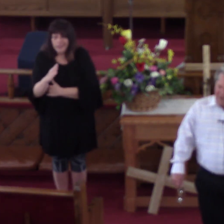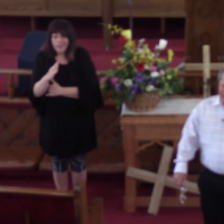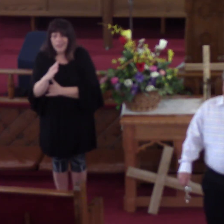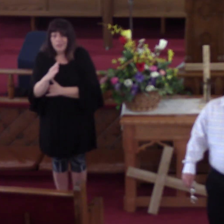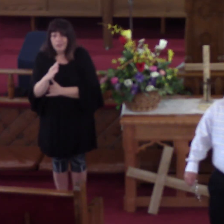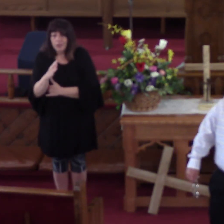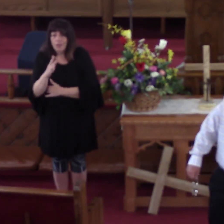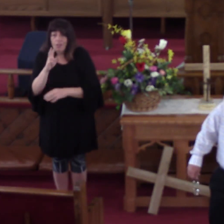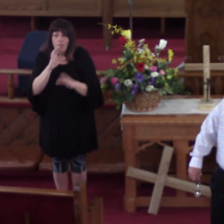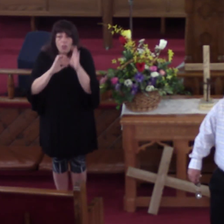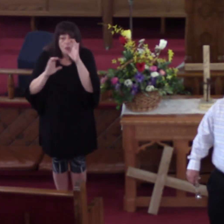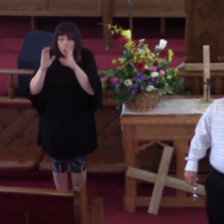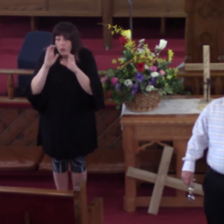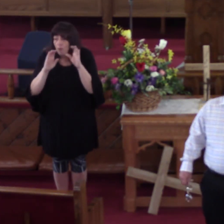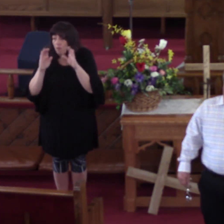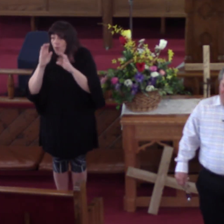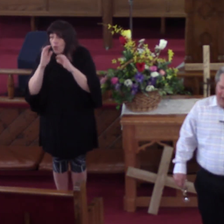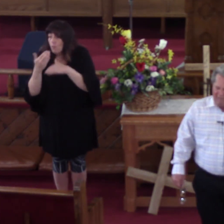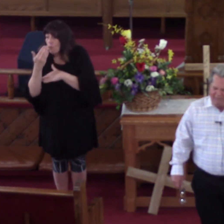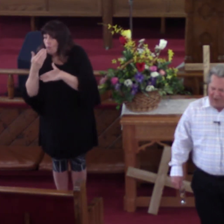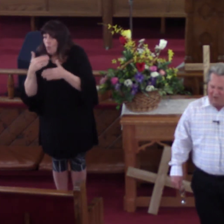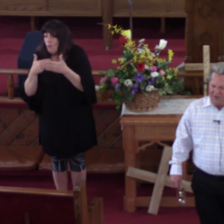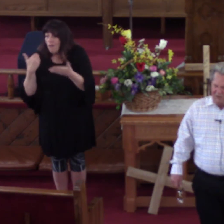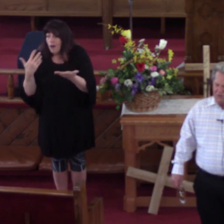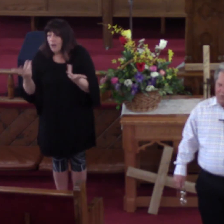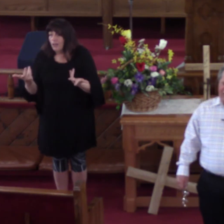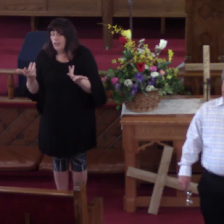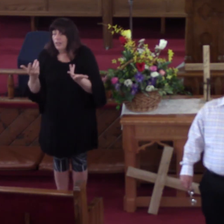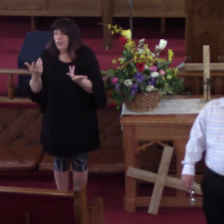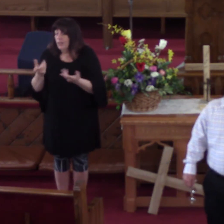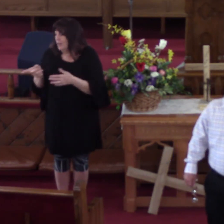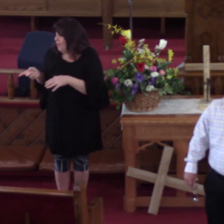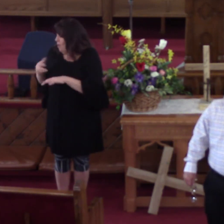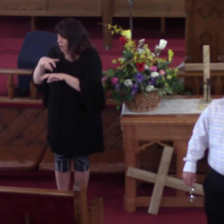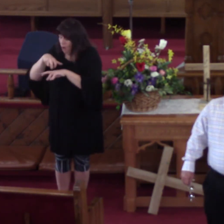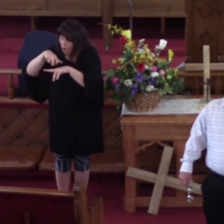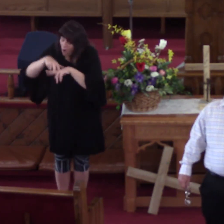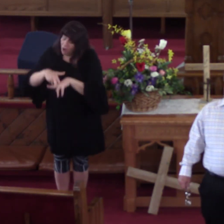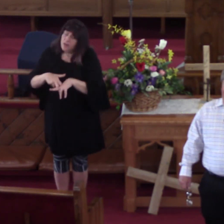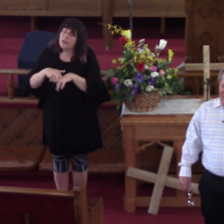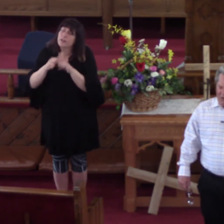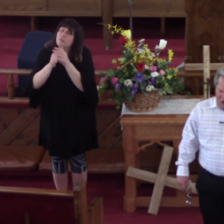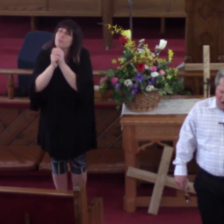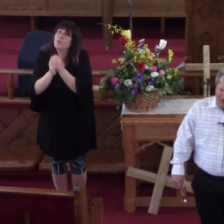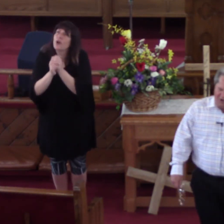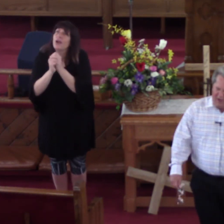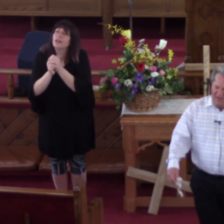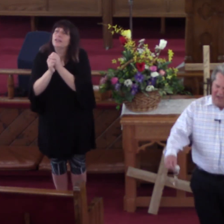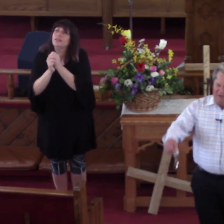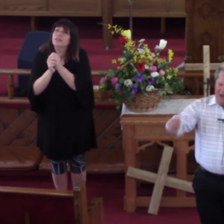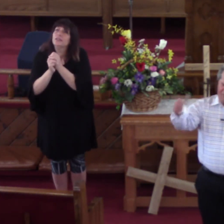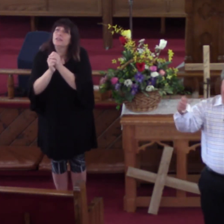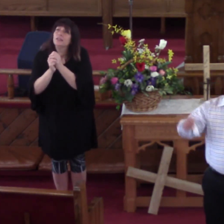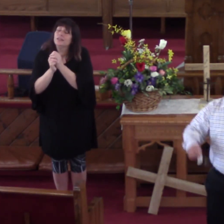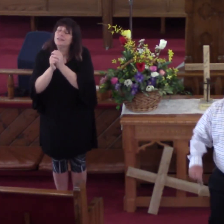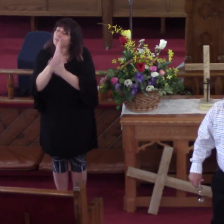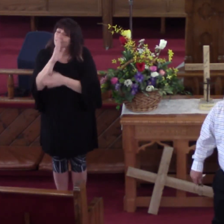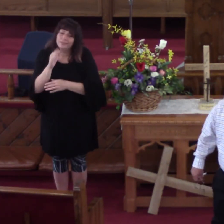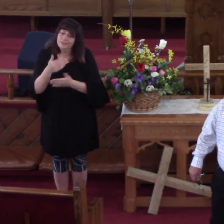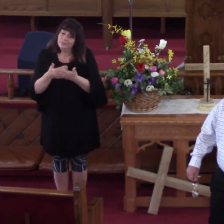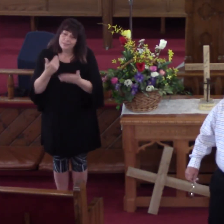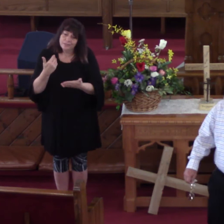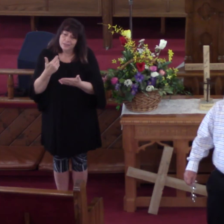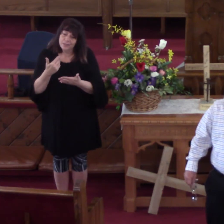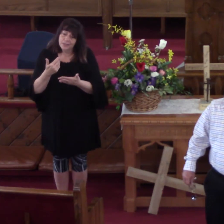They Had Saw Him At An Altar Of Prayer And Found His Grace Sufficient My Friend Turned From Their